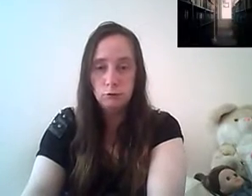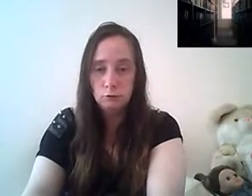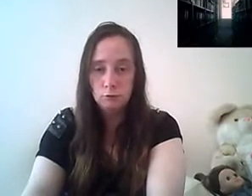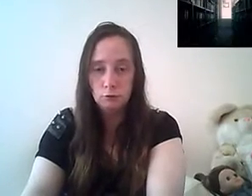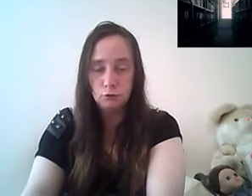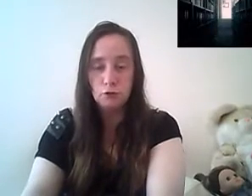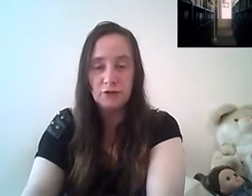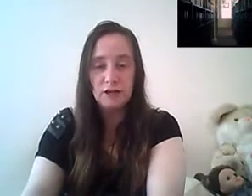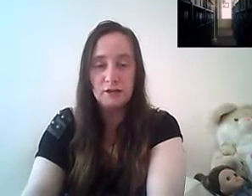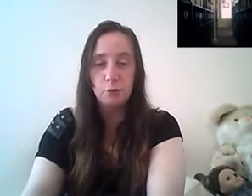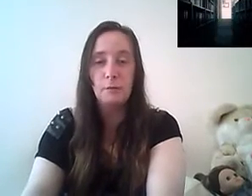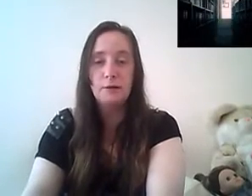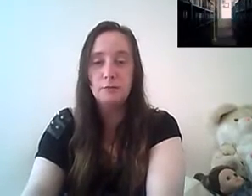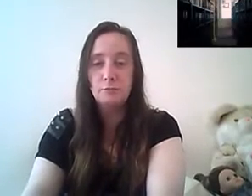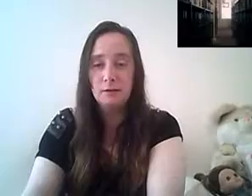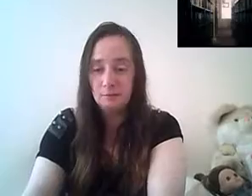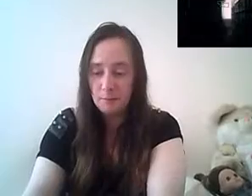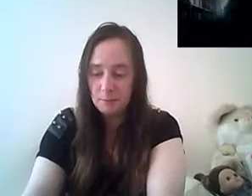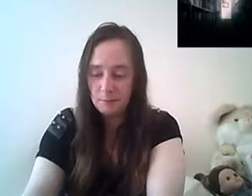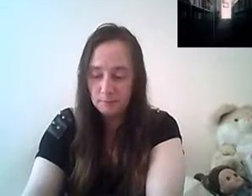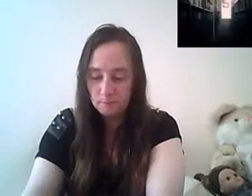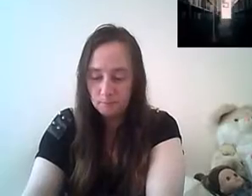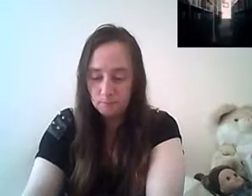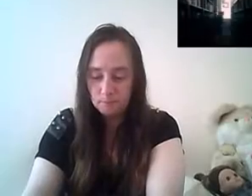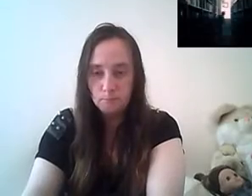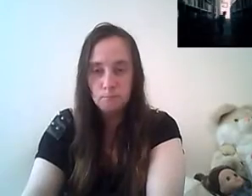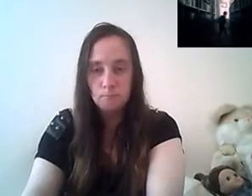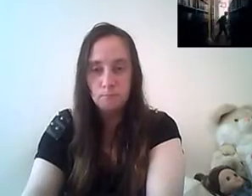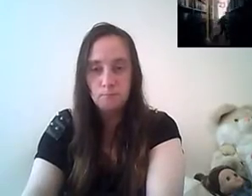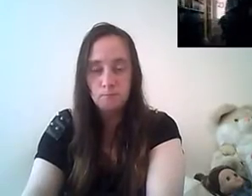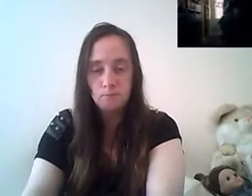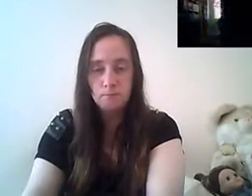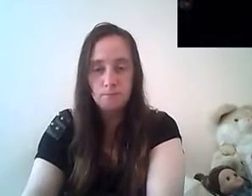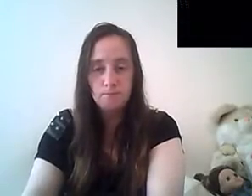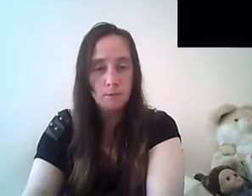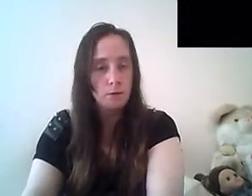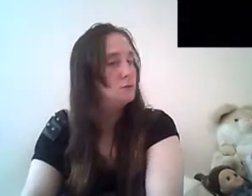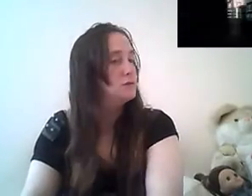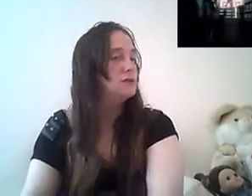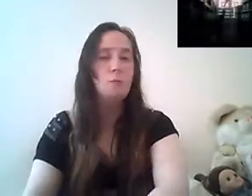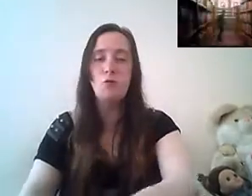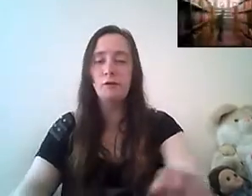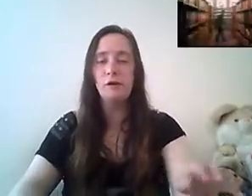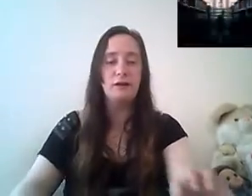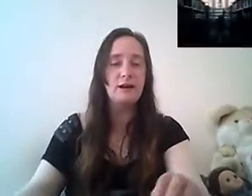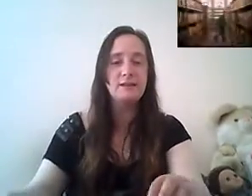so she got scared and blew all the heads up maybe i don't know i just couldn't make it it's like smoke or gas